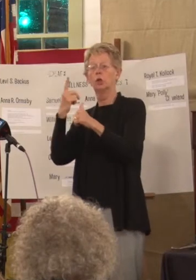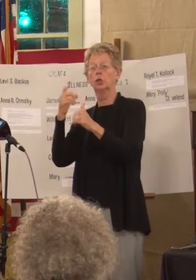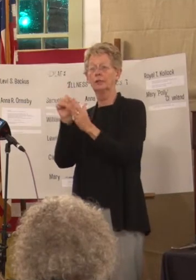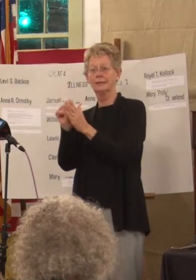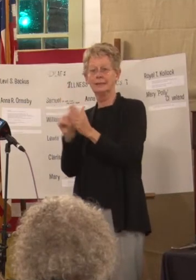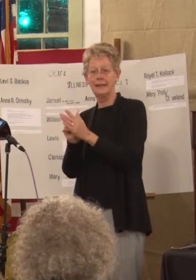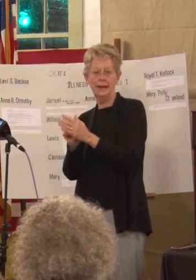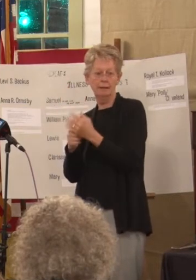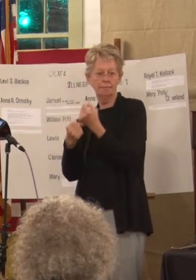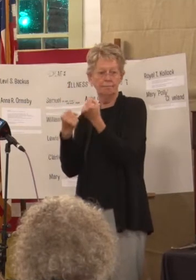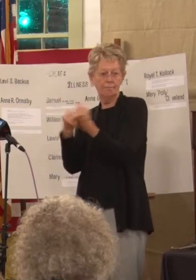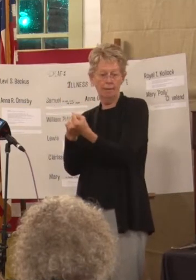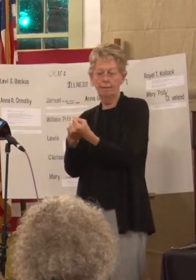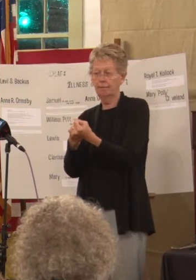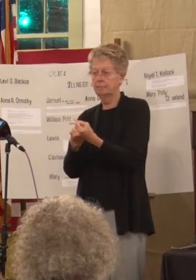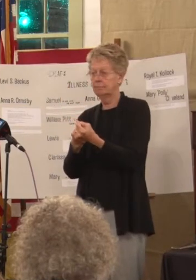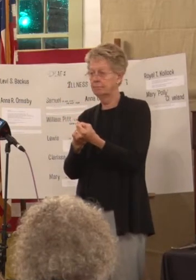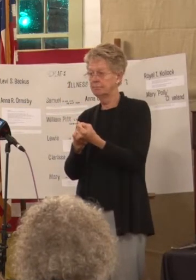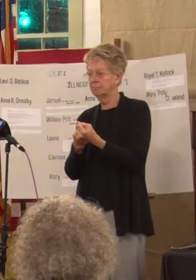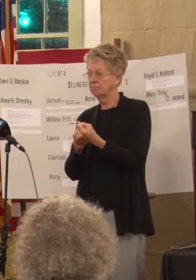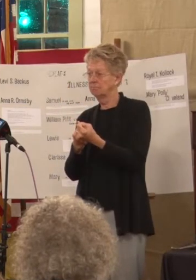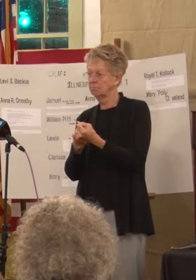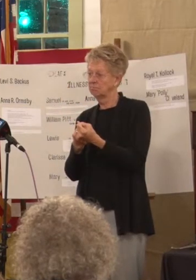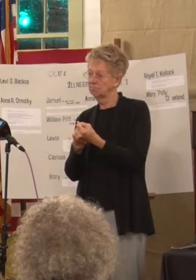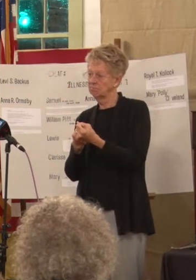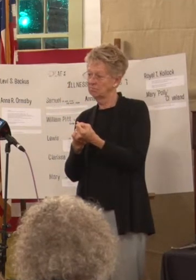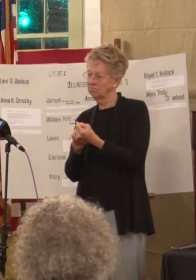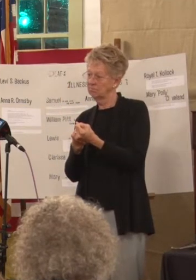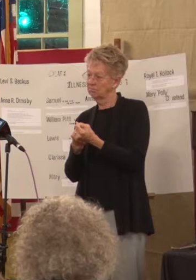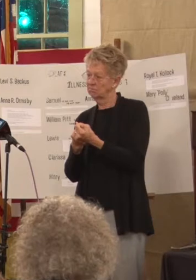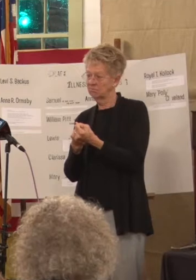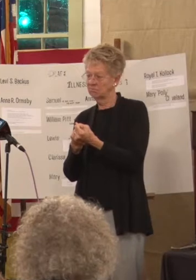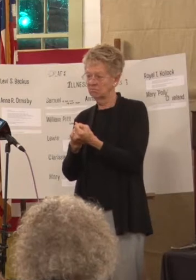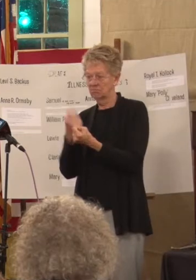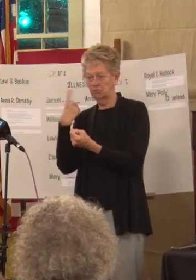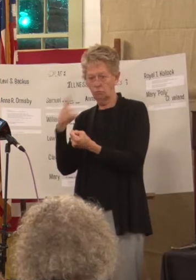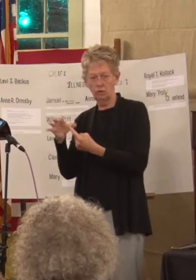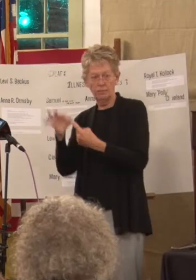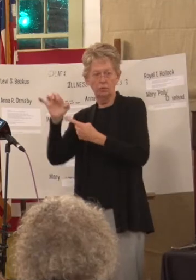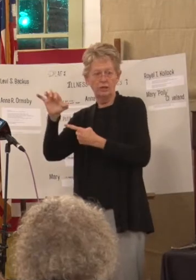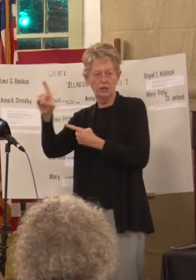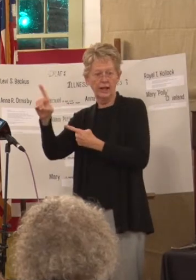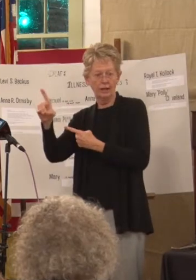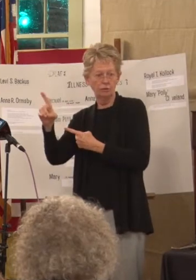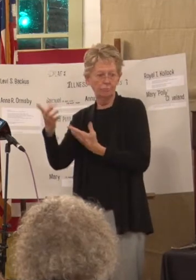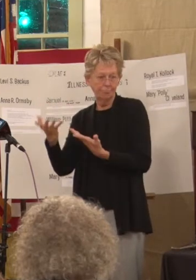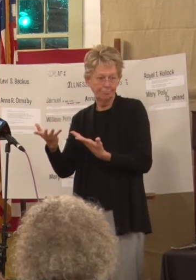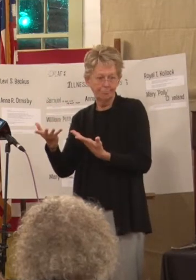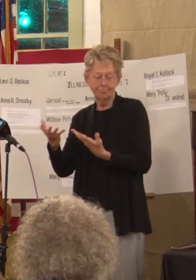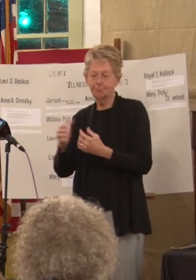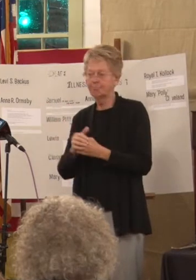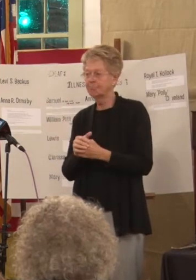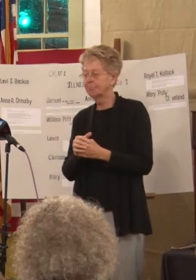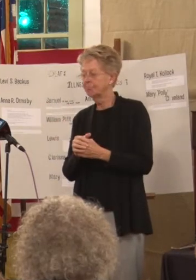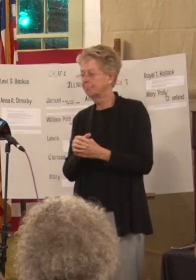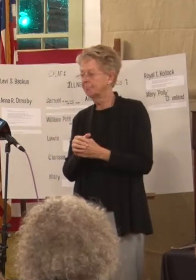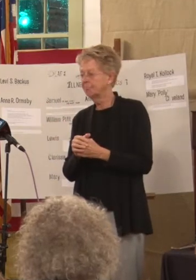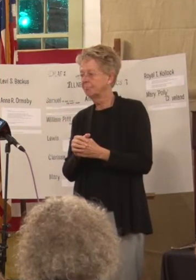monies to support special education. And so, that was really, really neat.